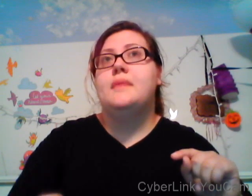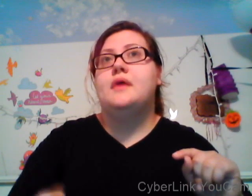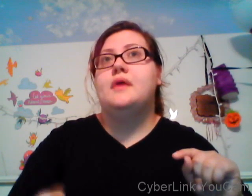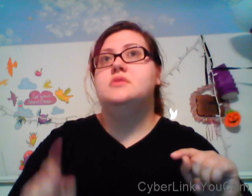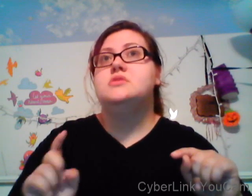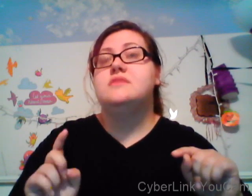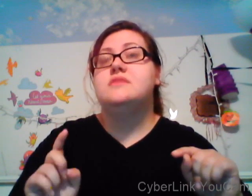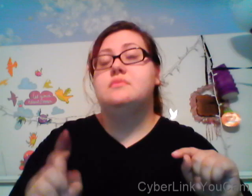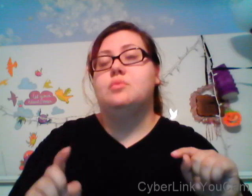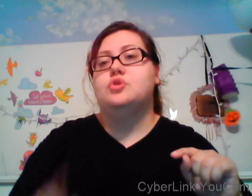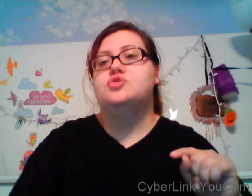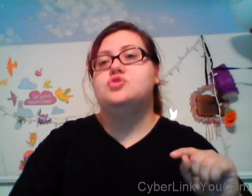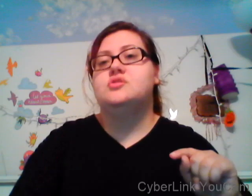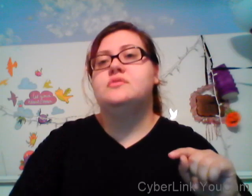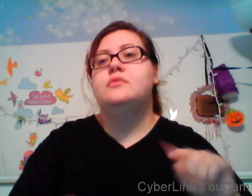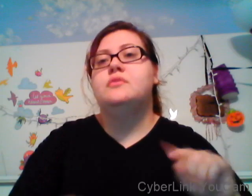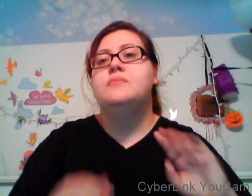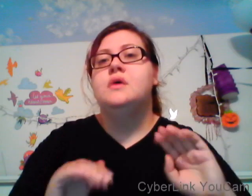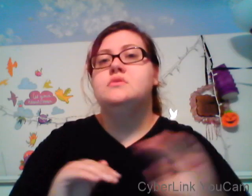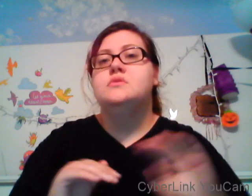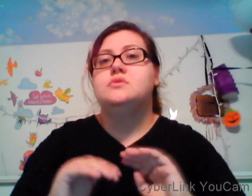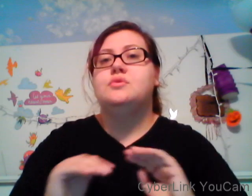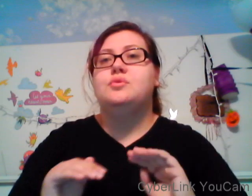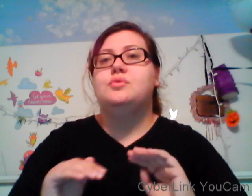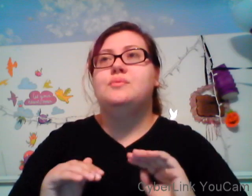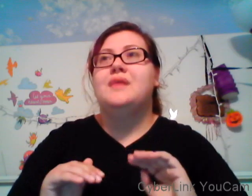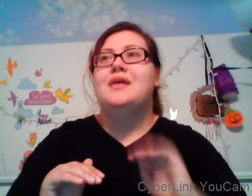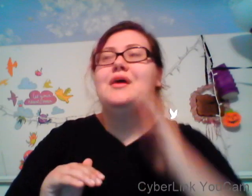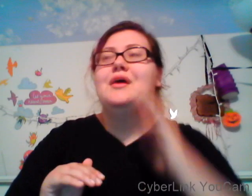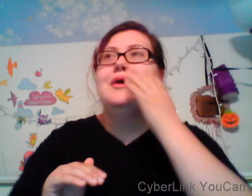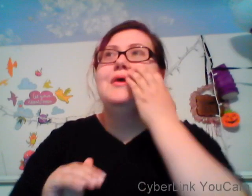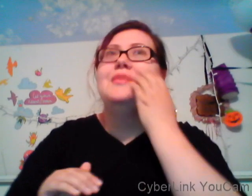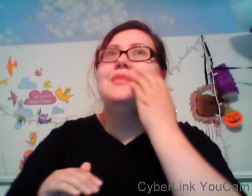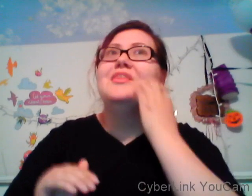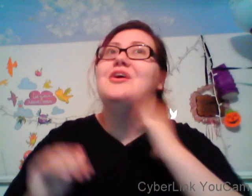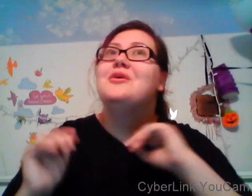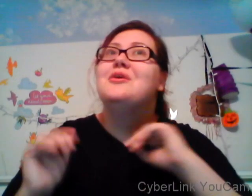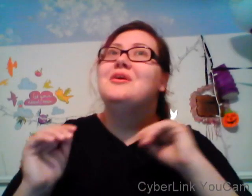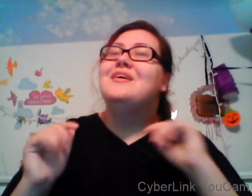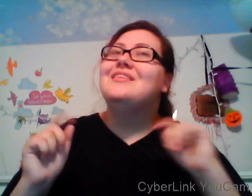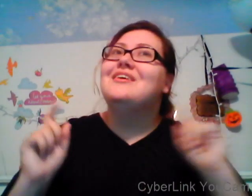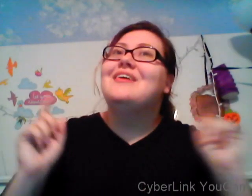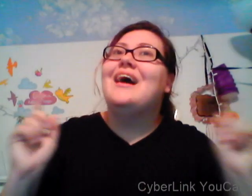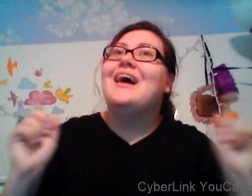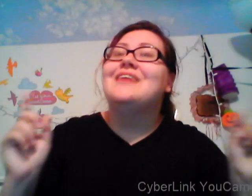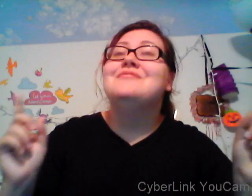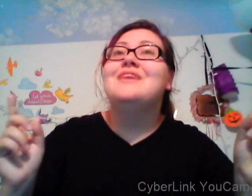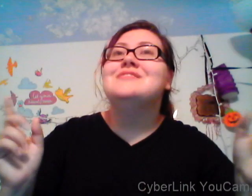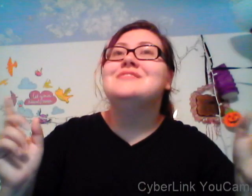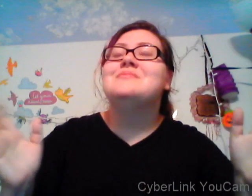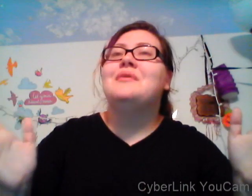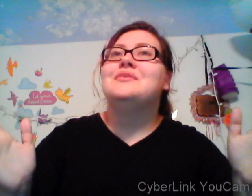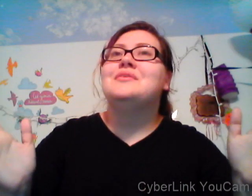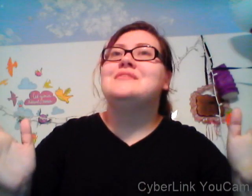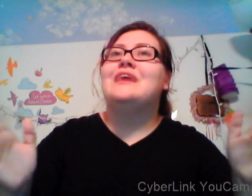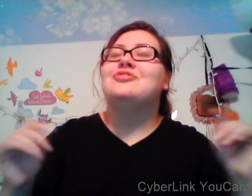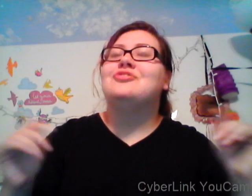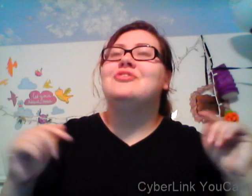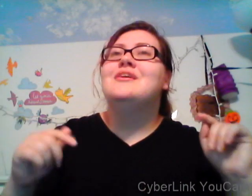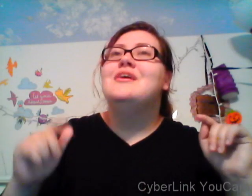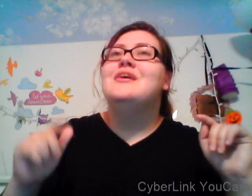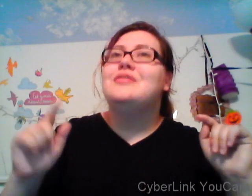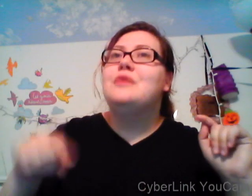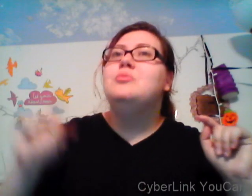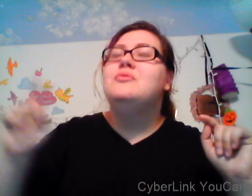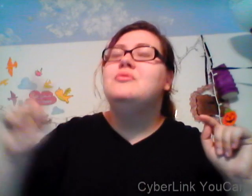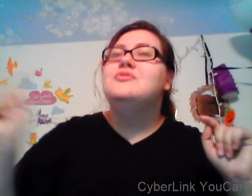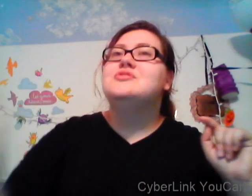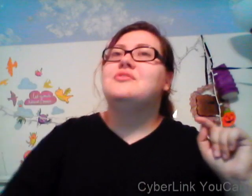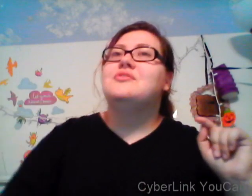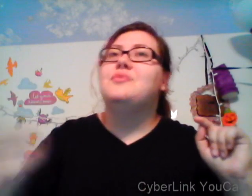because the military when you're in the military and you're moving they will move your stuff for you